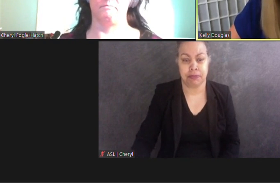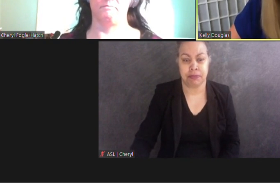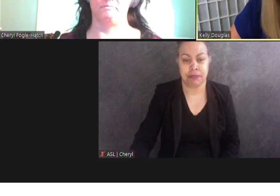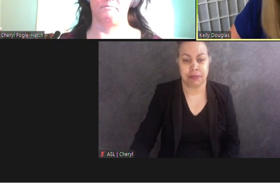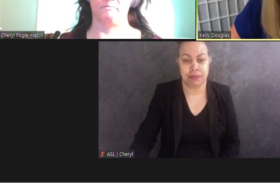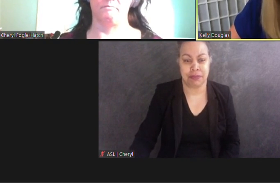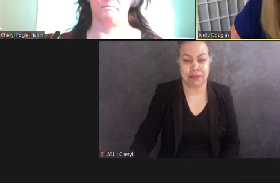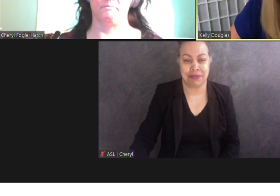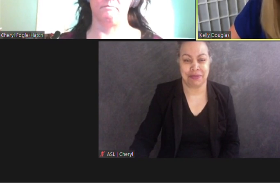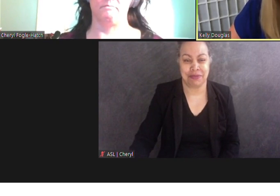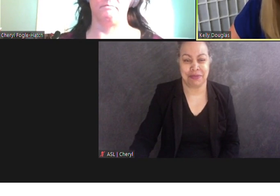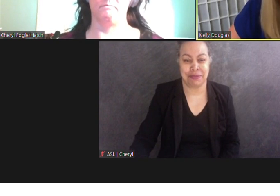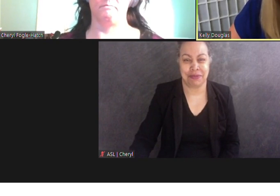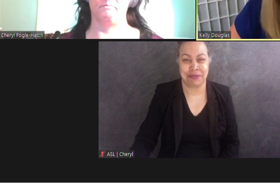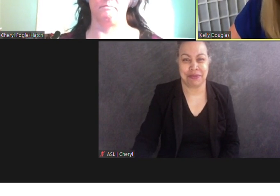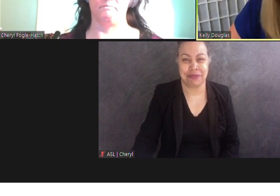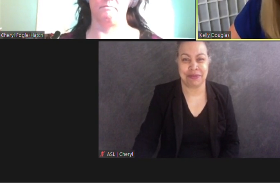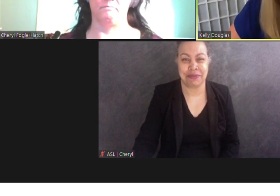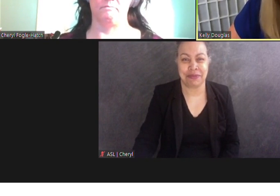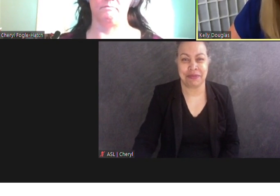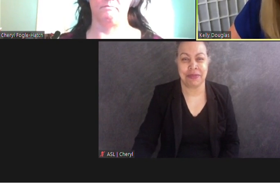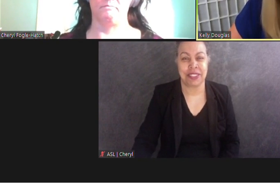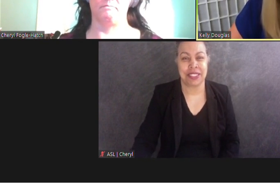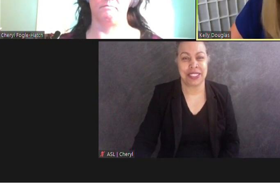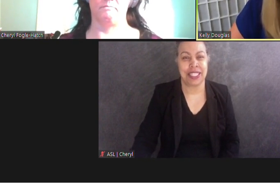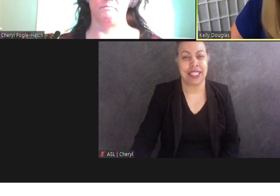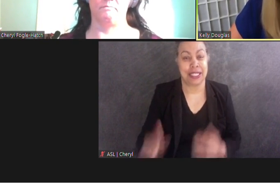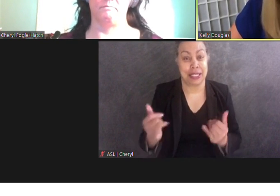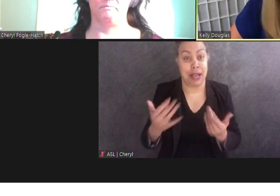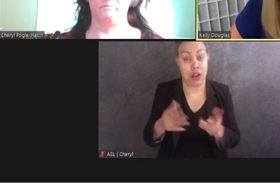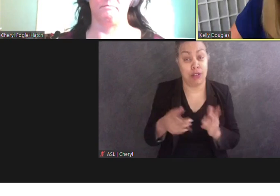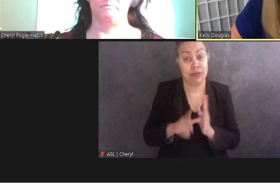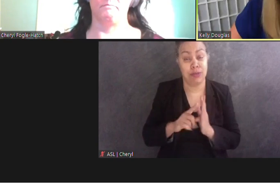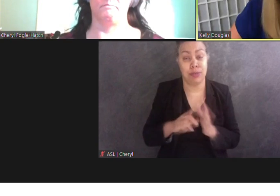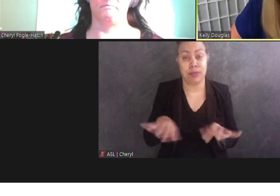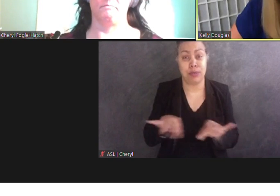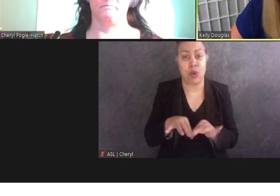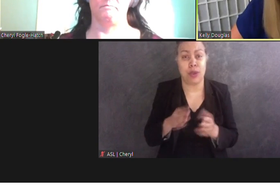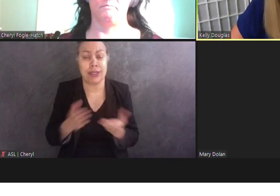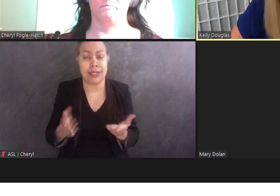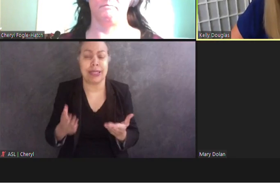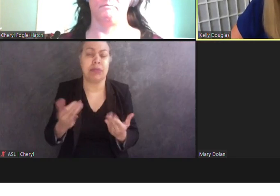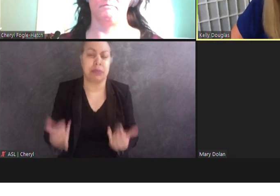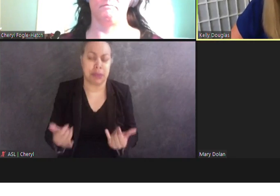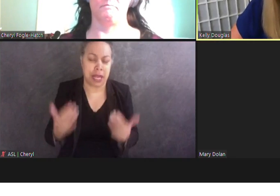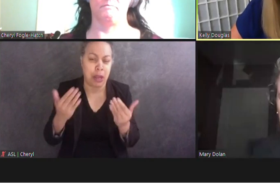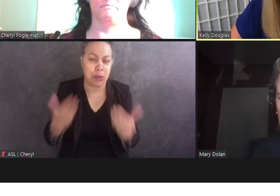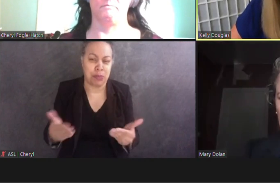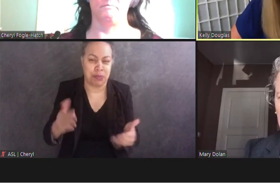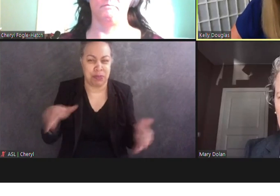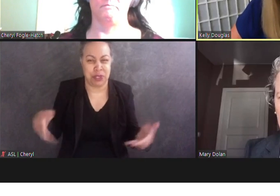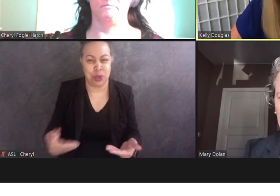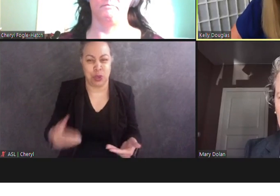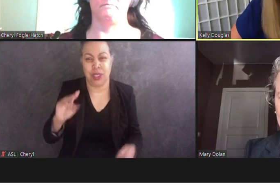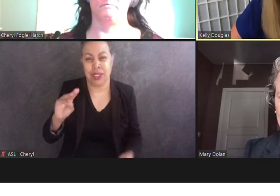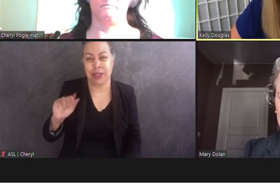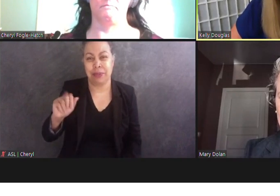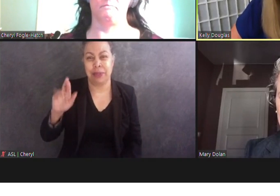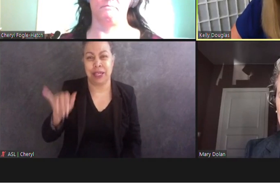points, we can get started with our program. It is my pleasure to introduce Mary Dolan, co-founder and executive director of the